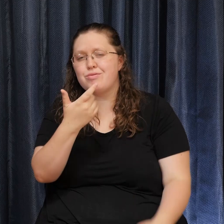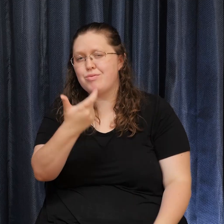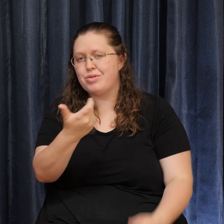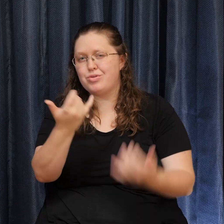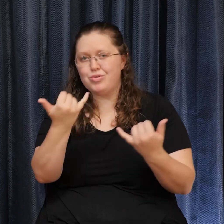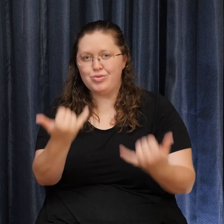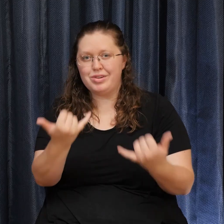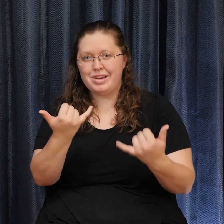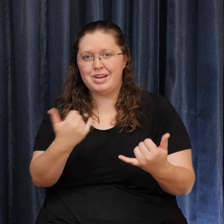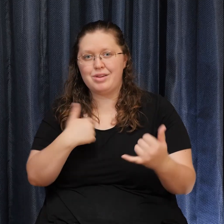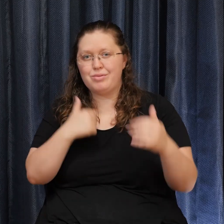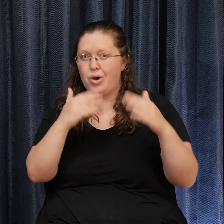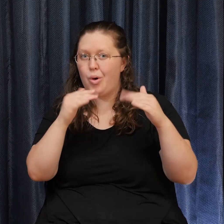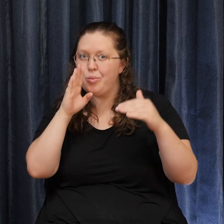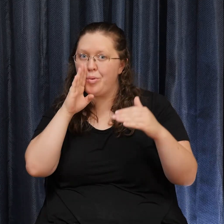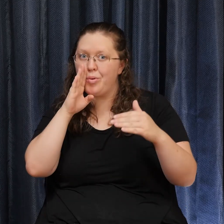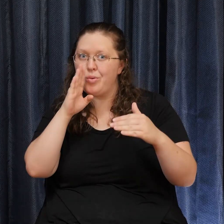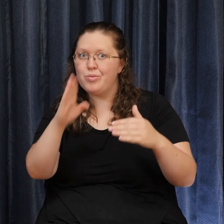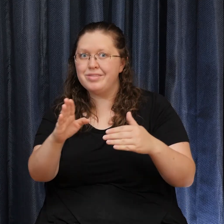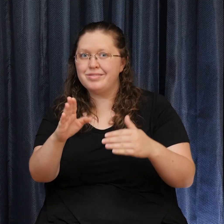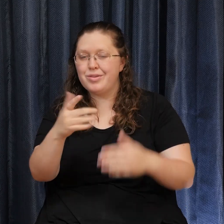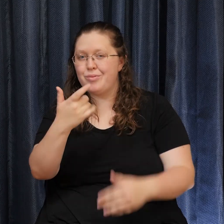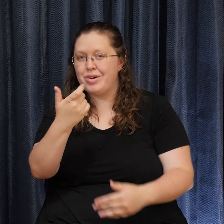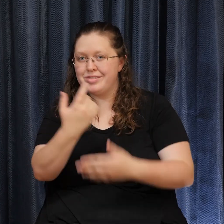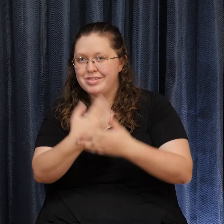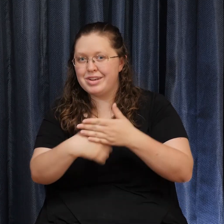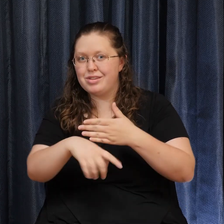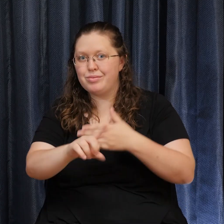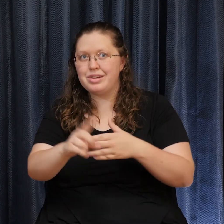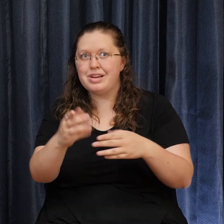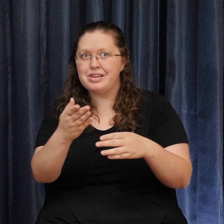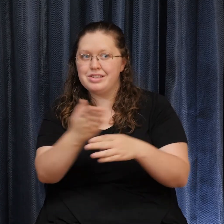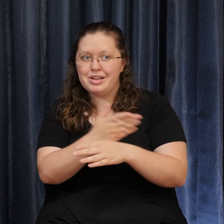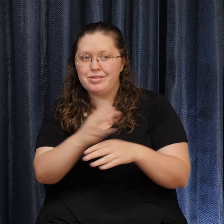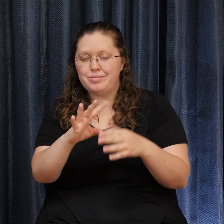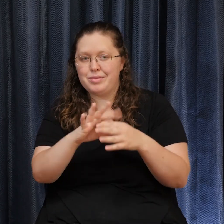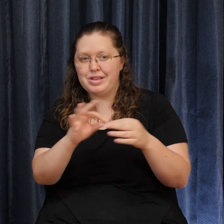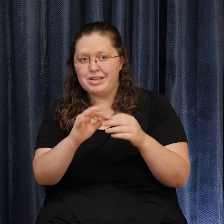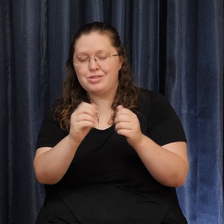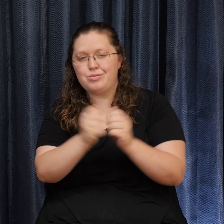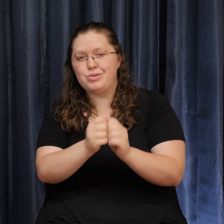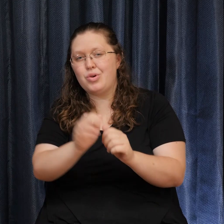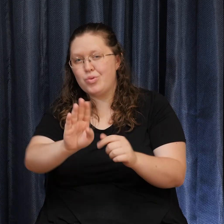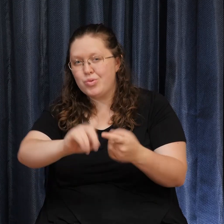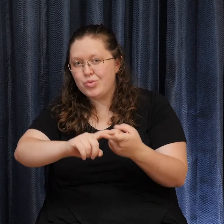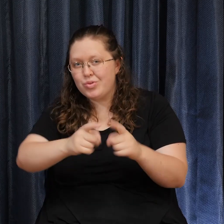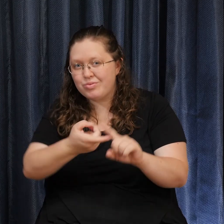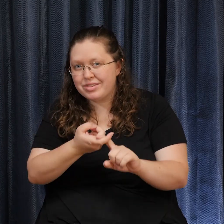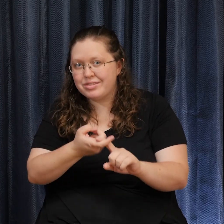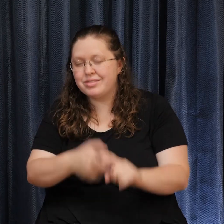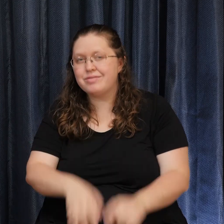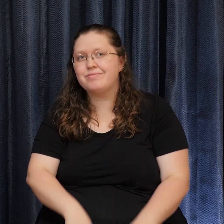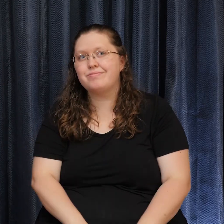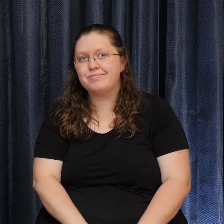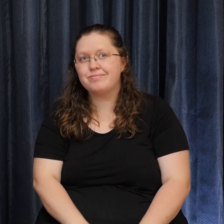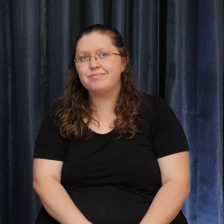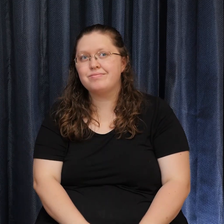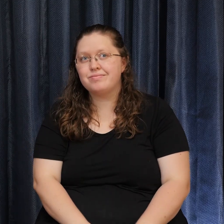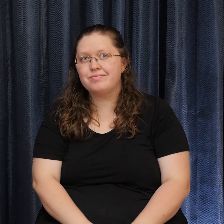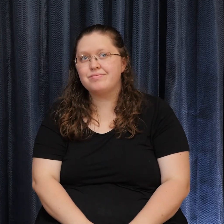back next week and, of course, share our message with your friends. By way of preparing for my opening prayer